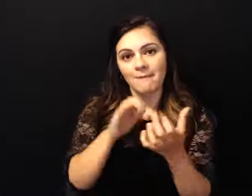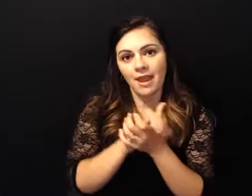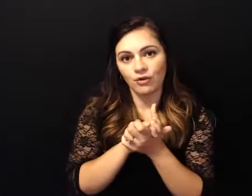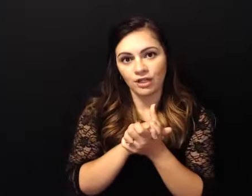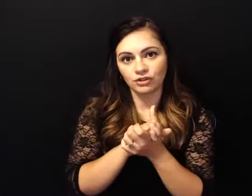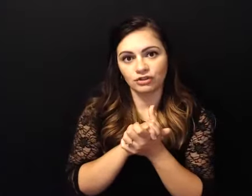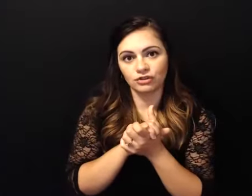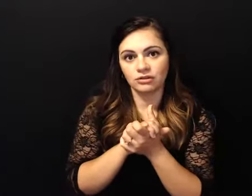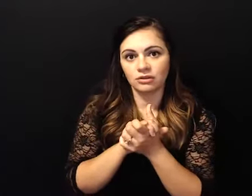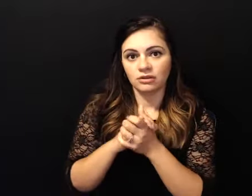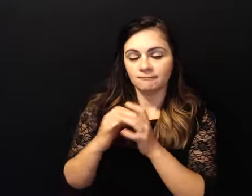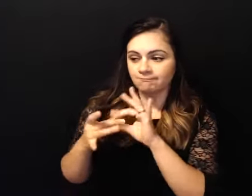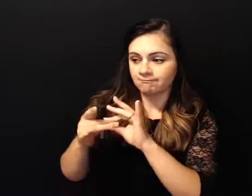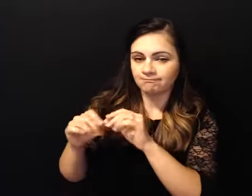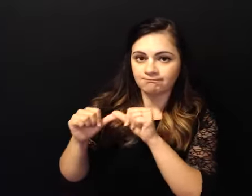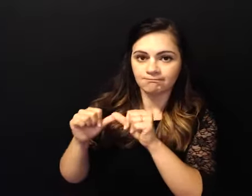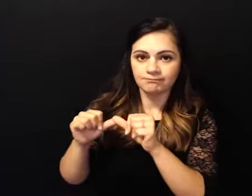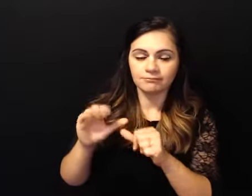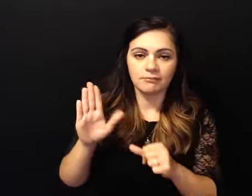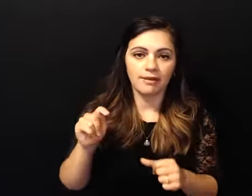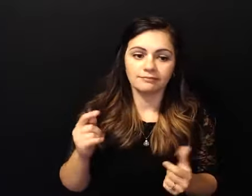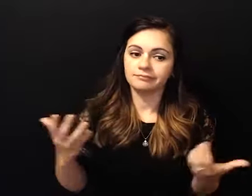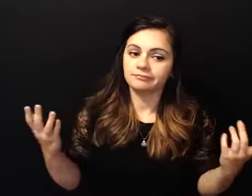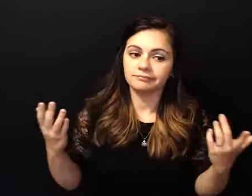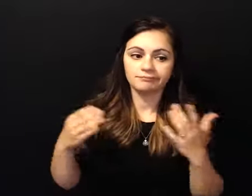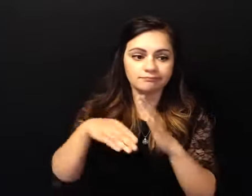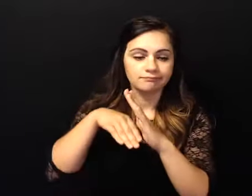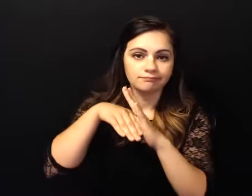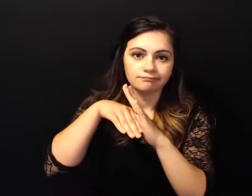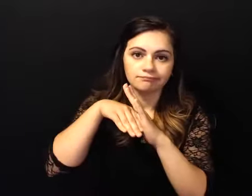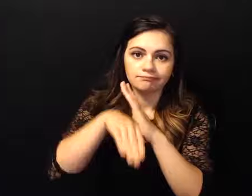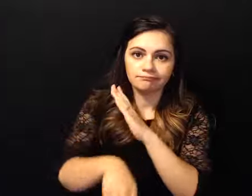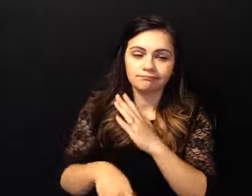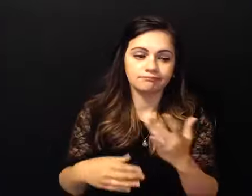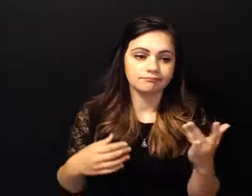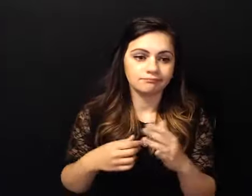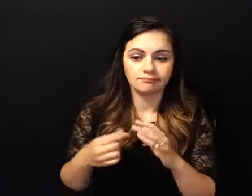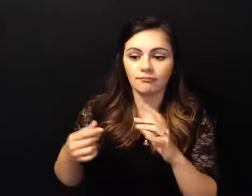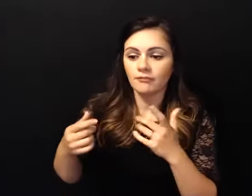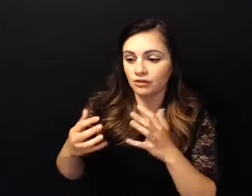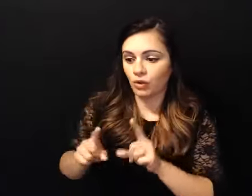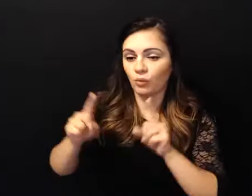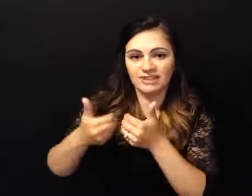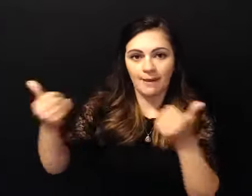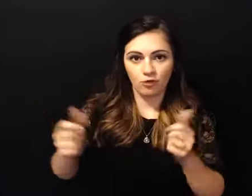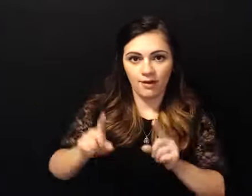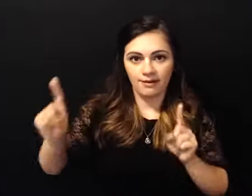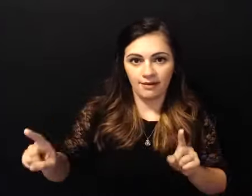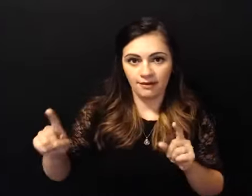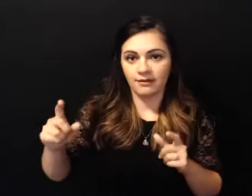it was falling apart and uh somewhere in there when we were separated he came to the house and said you know his face was paralyzed and he said i'm